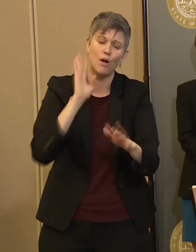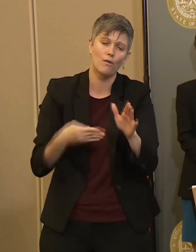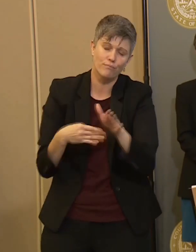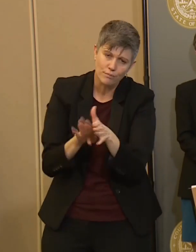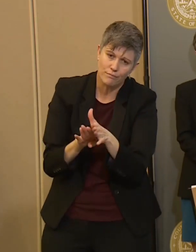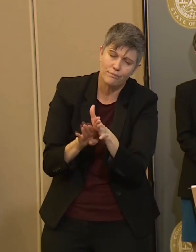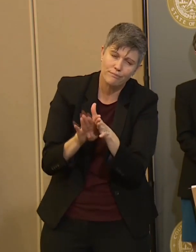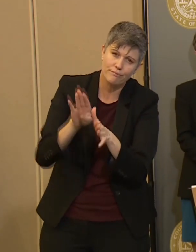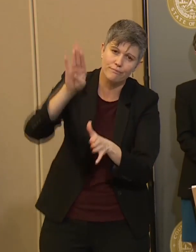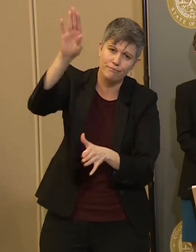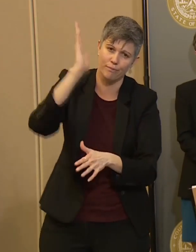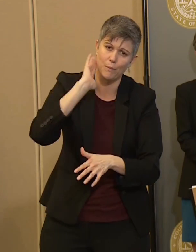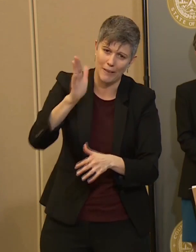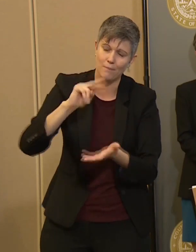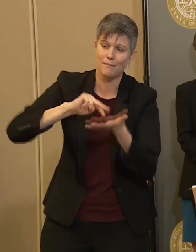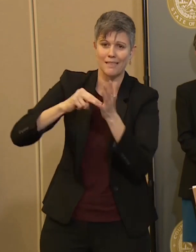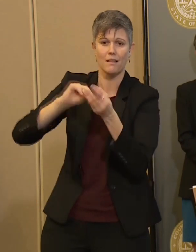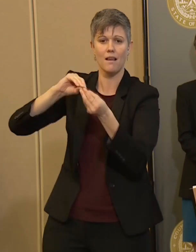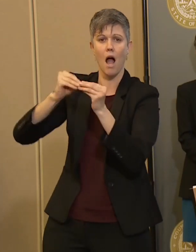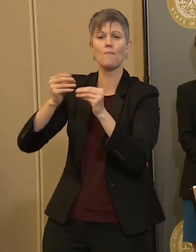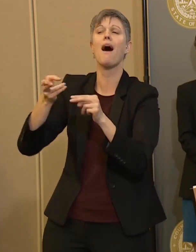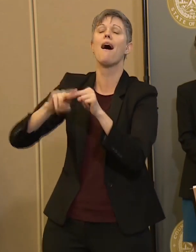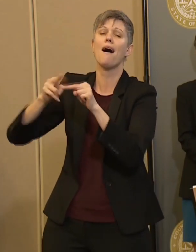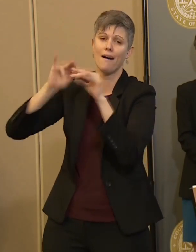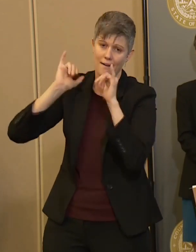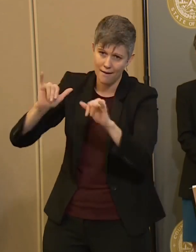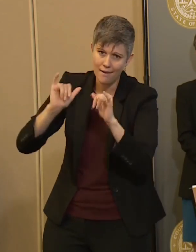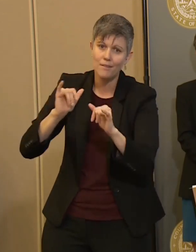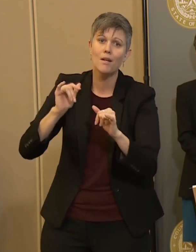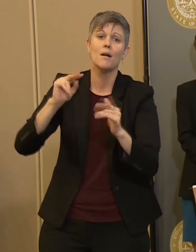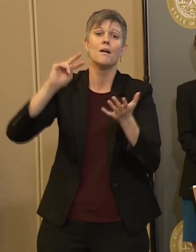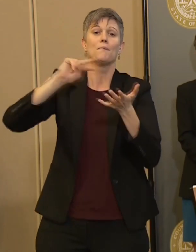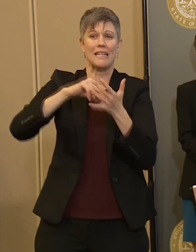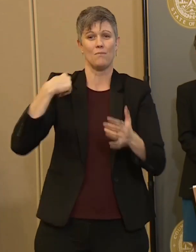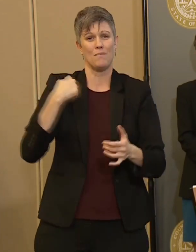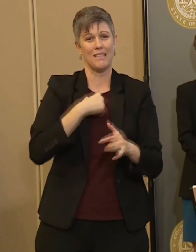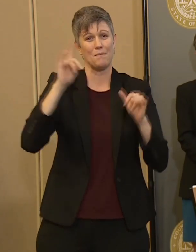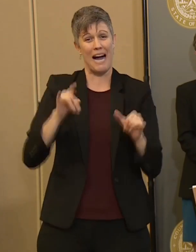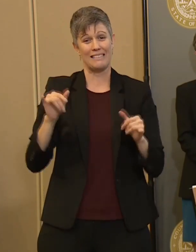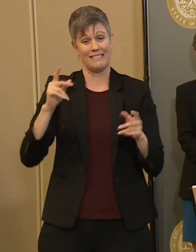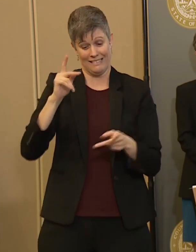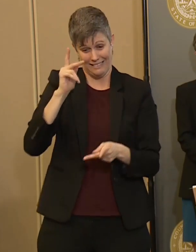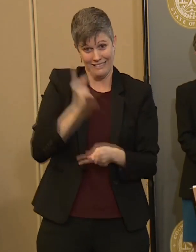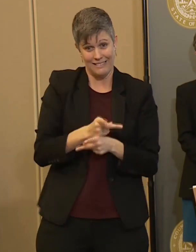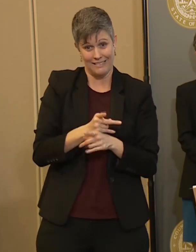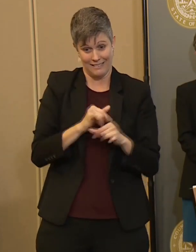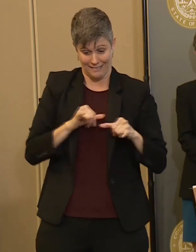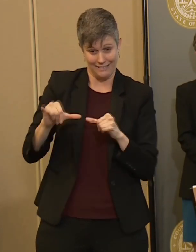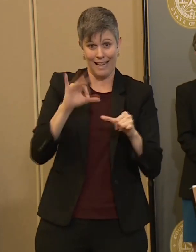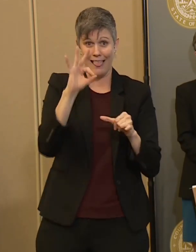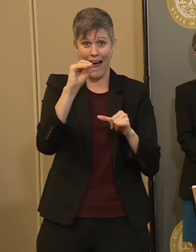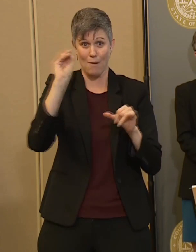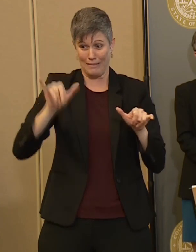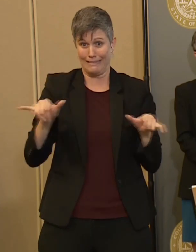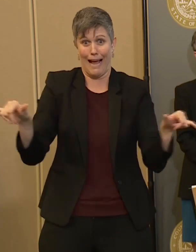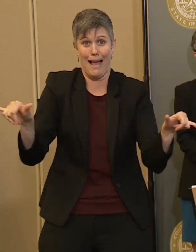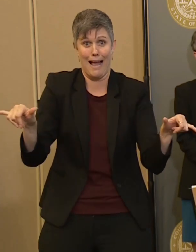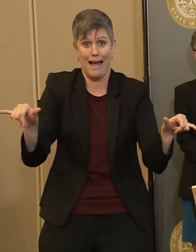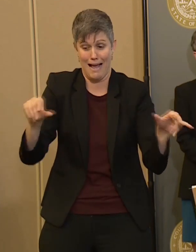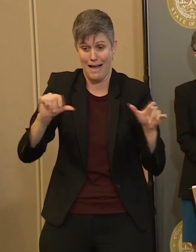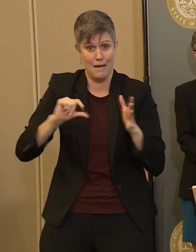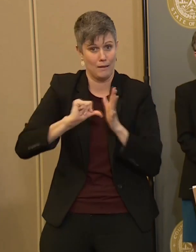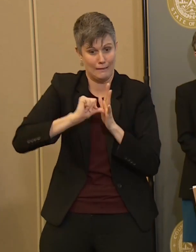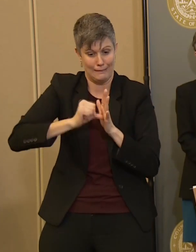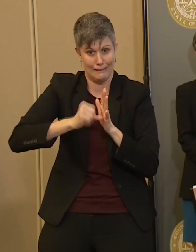to all work together, to keep that 90% percentage that we're talking about of less interaction